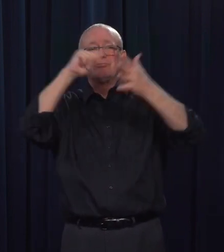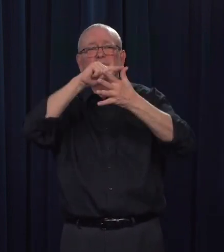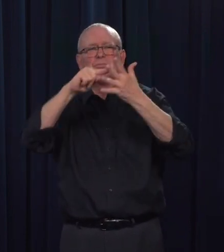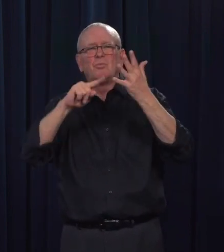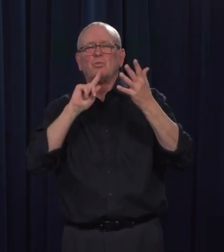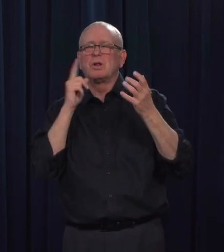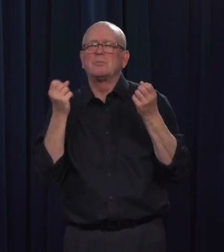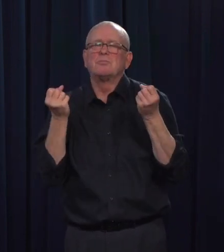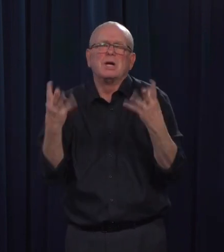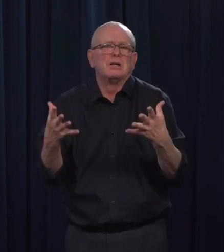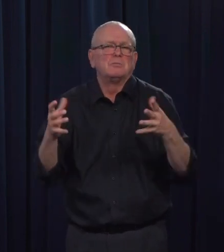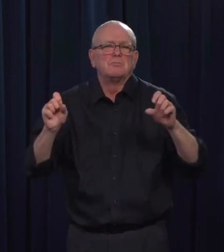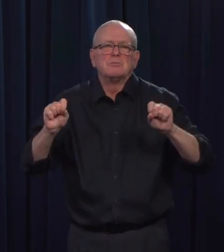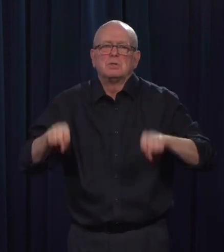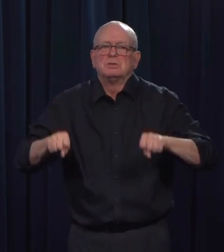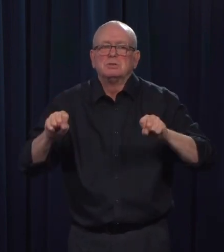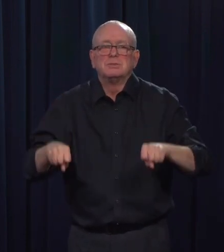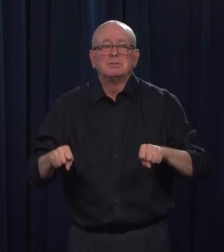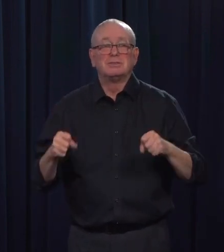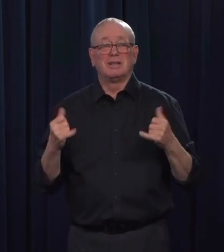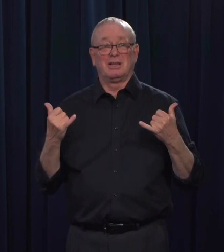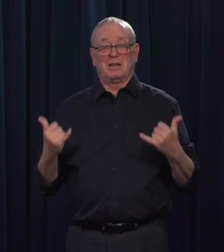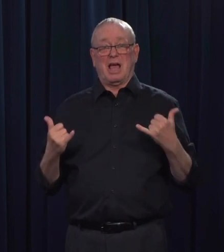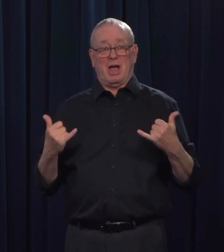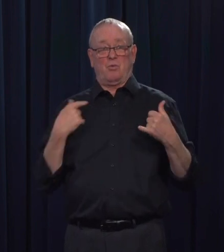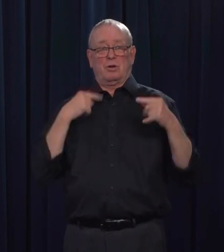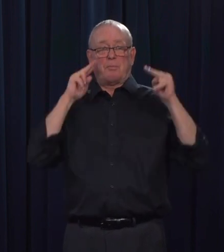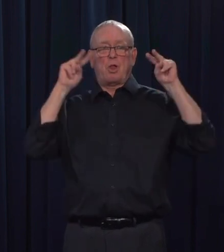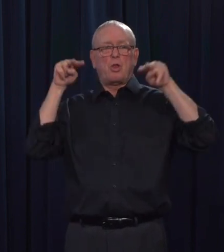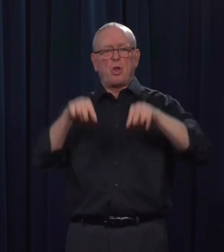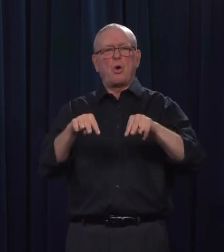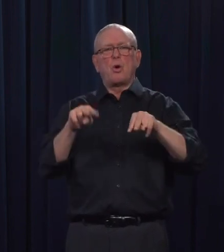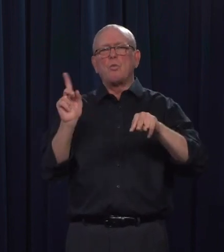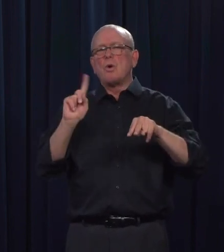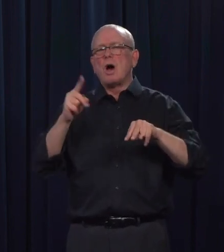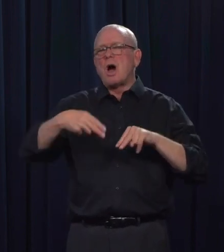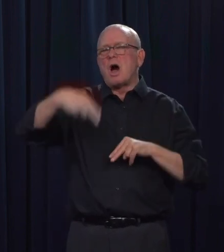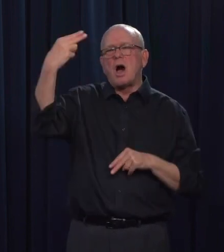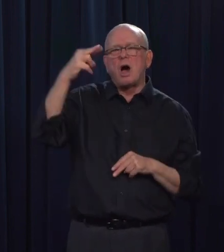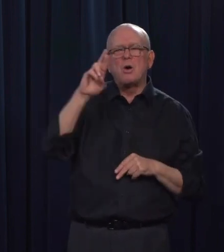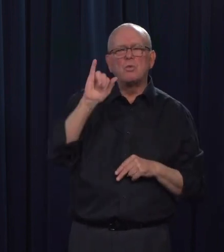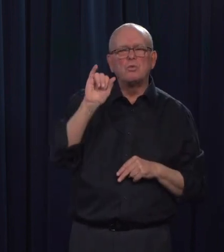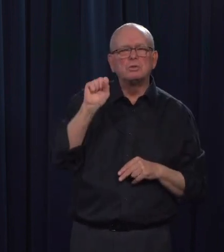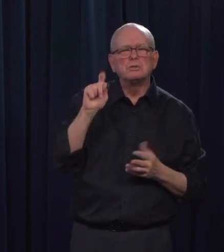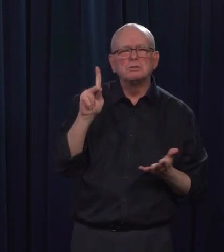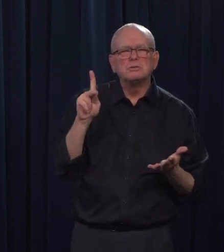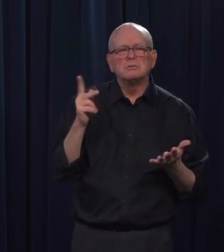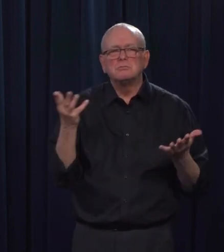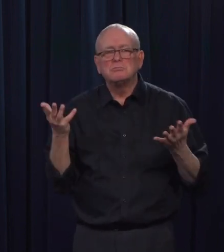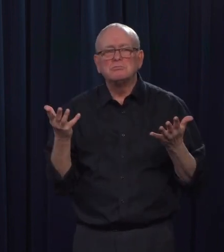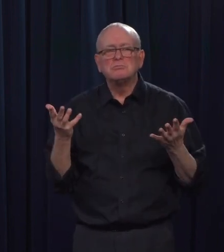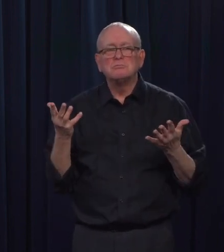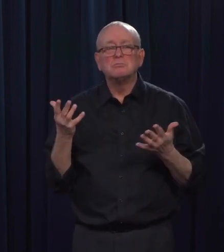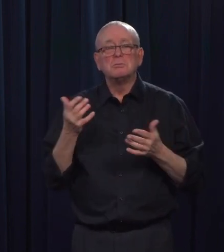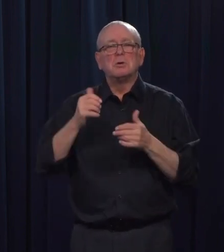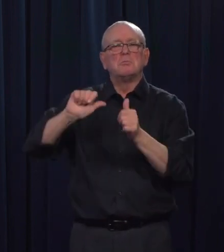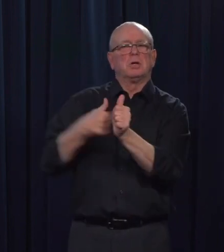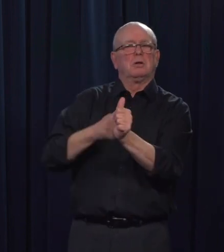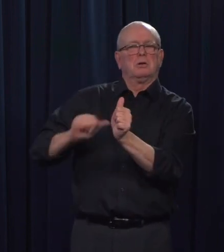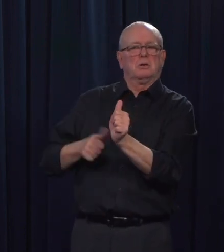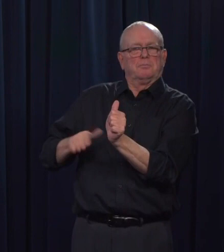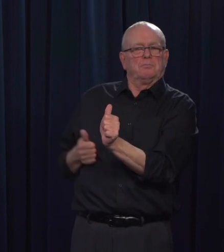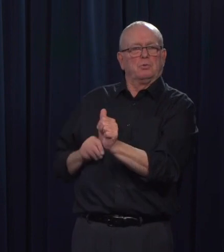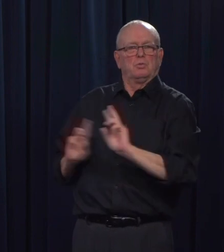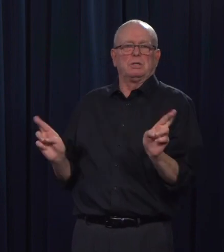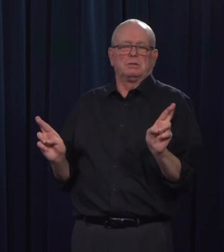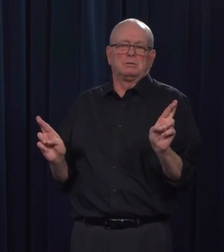highest risk right now and I think that's the fairest we could characterize just the planning for any type of future